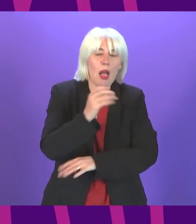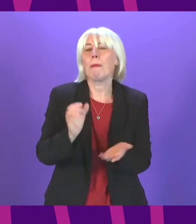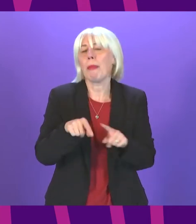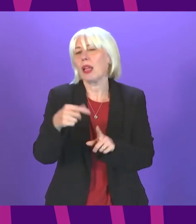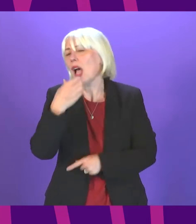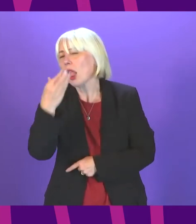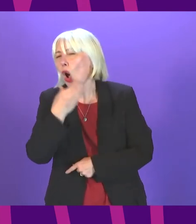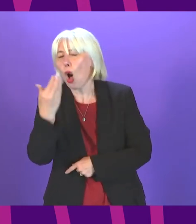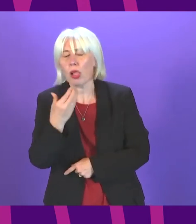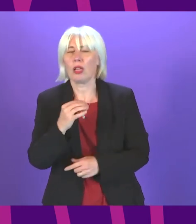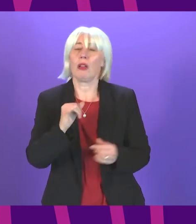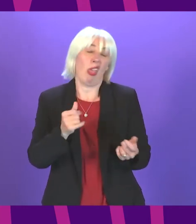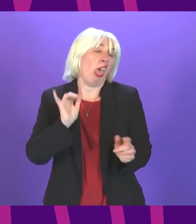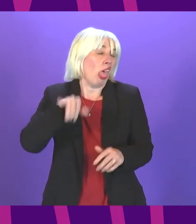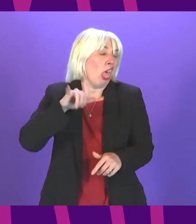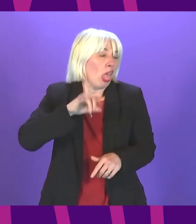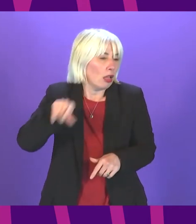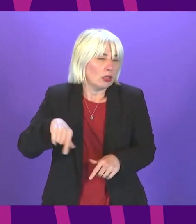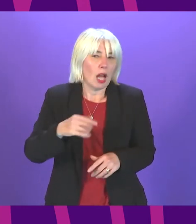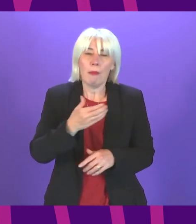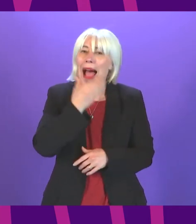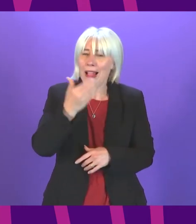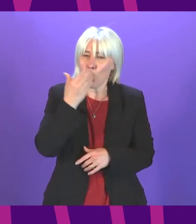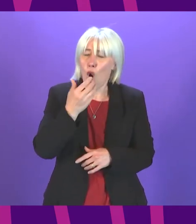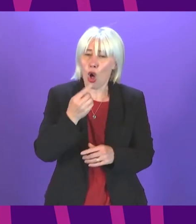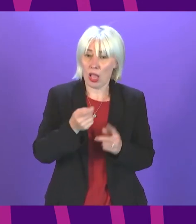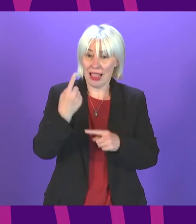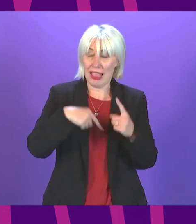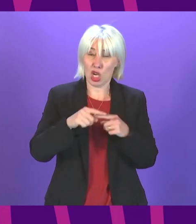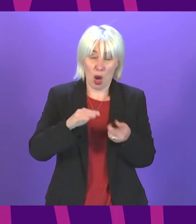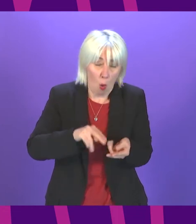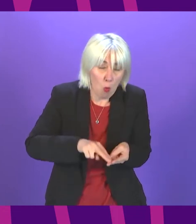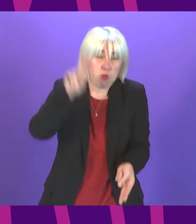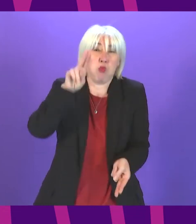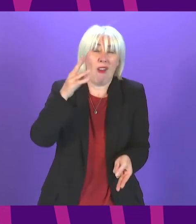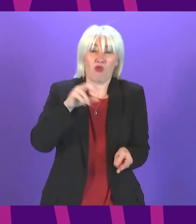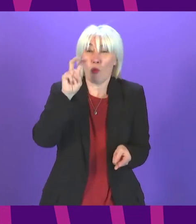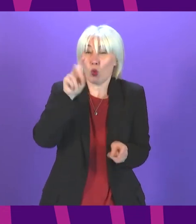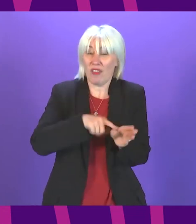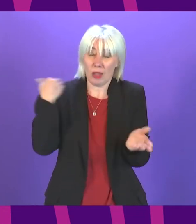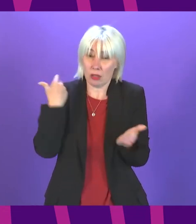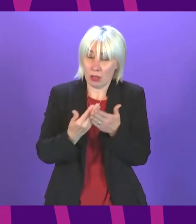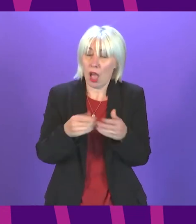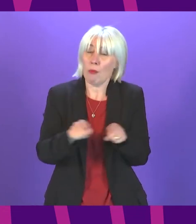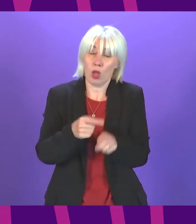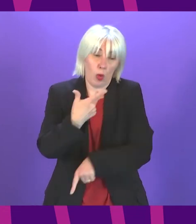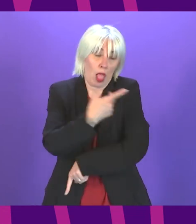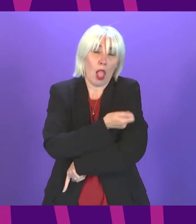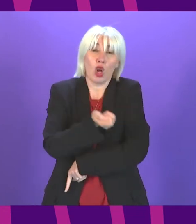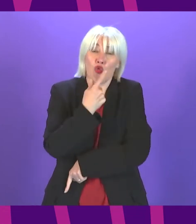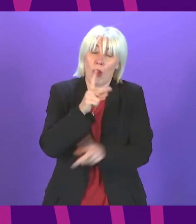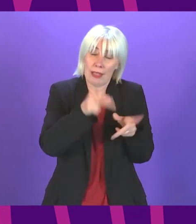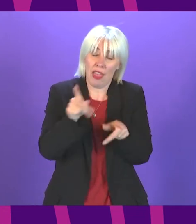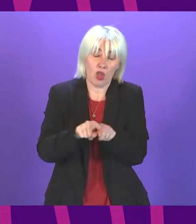not only were alcohol specific deaths last year the highest they've been in 12 years but drug deaths in Scotland have soared to record